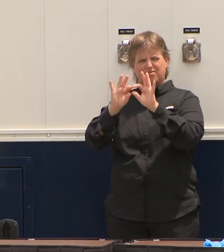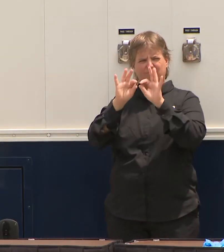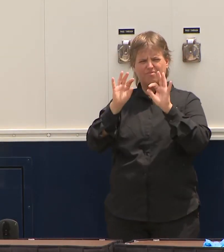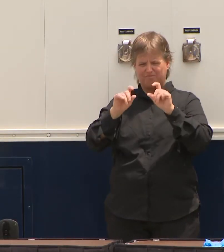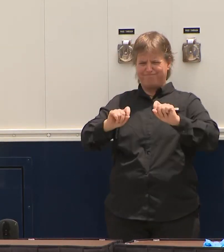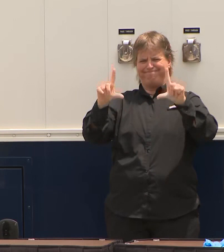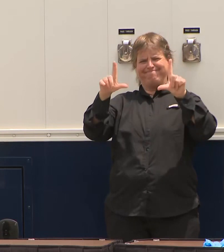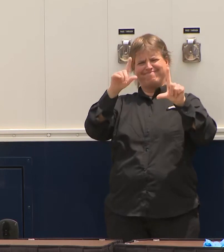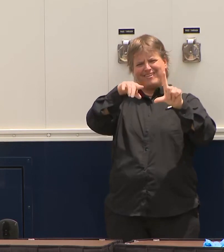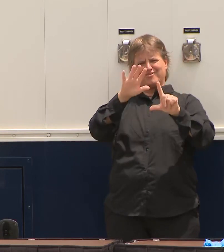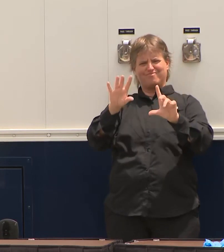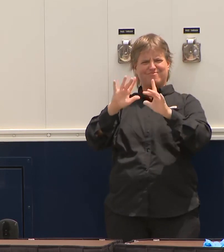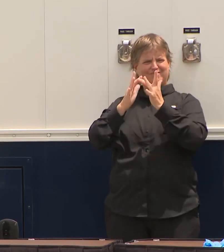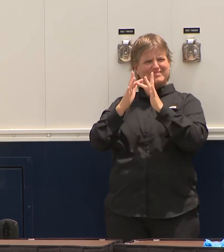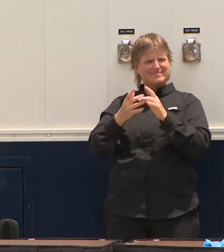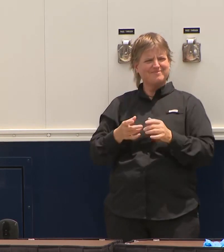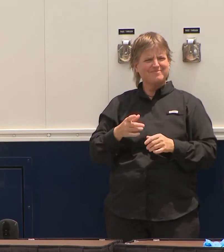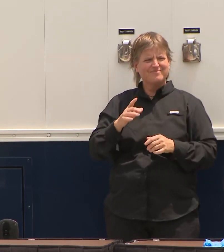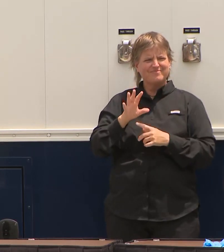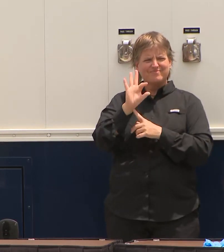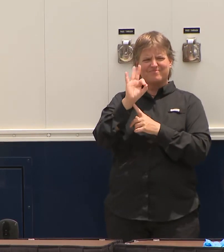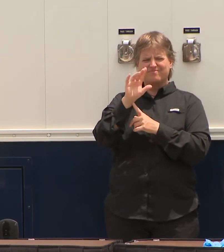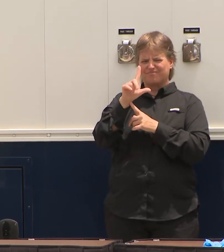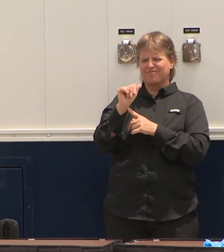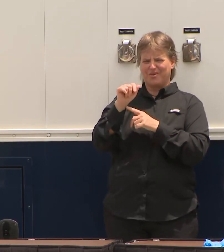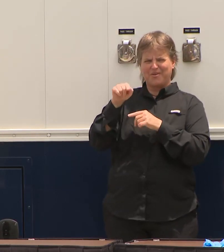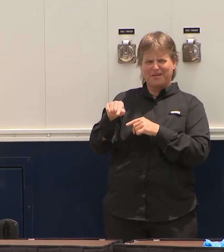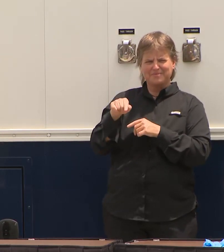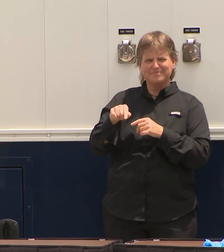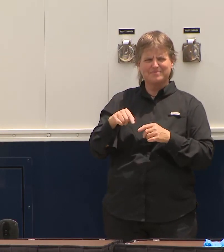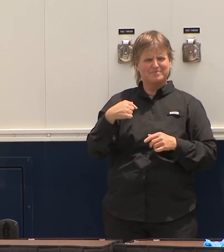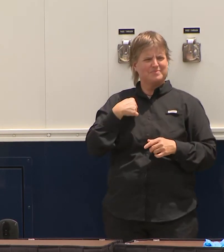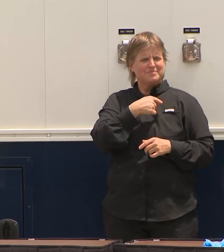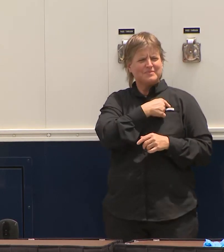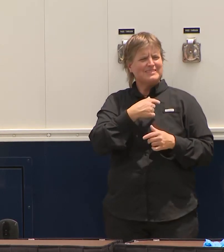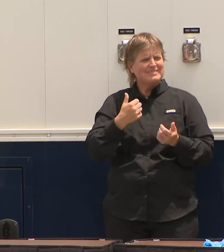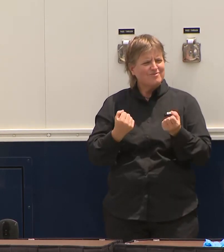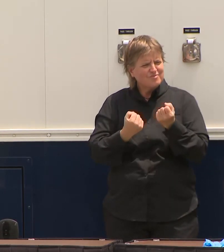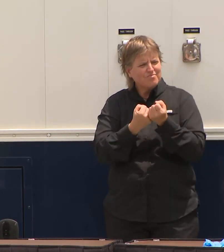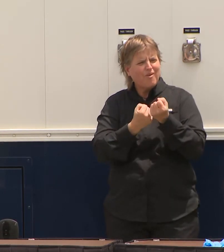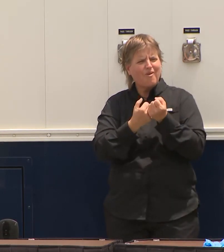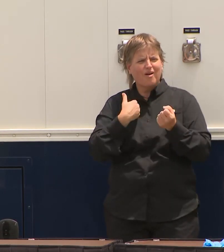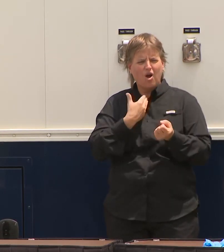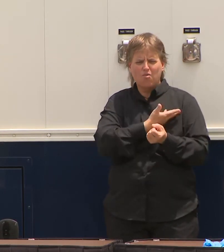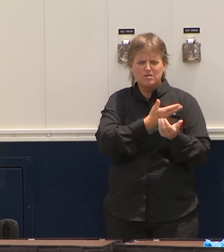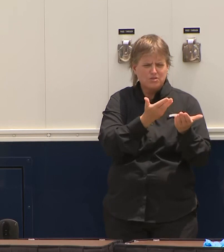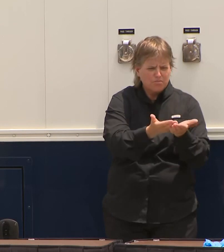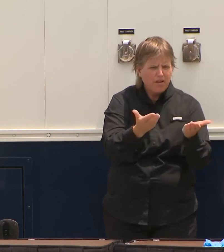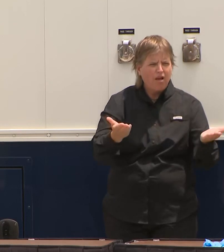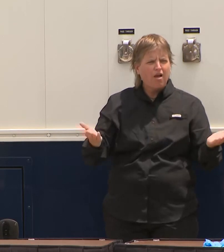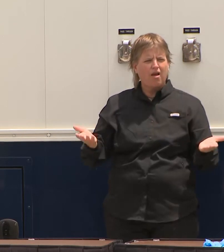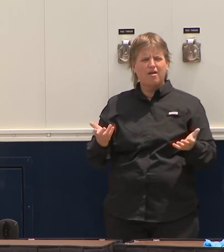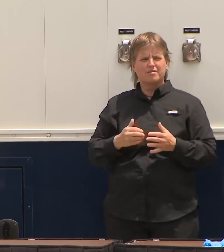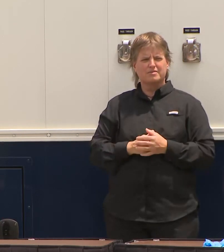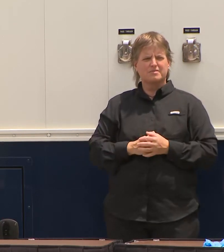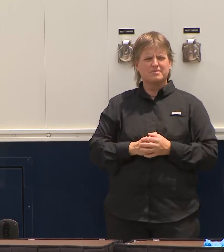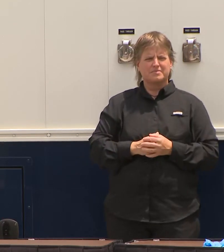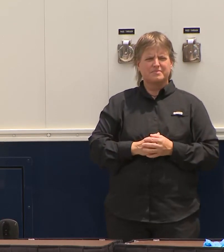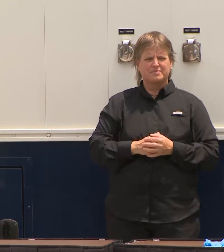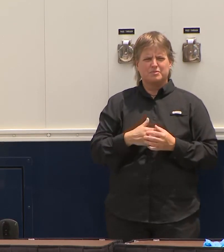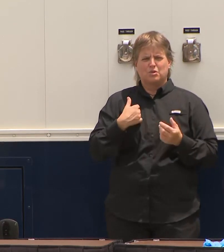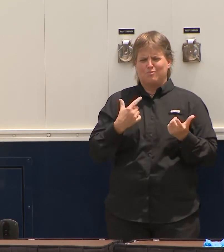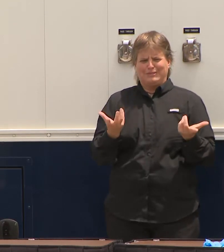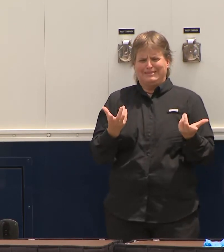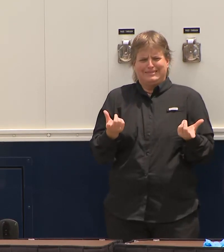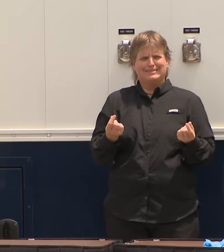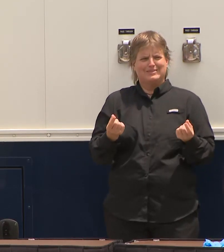Shands, you know, we're supporting with our supplies a kind of an investigation into some of